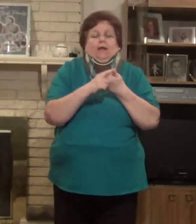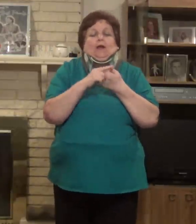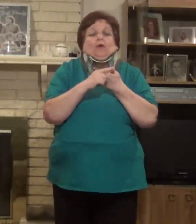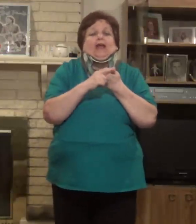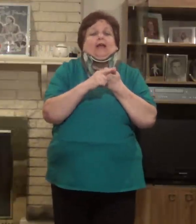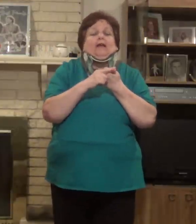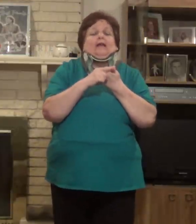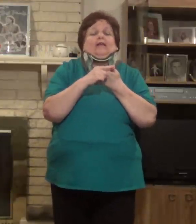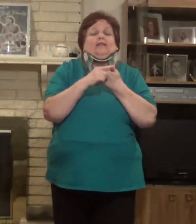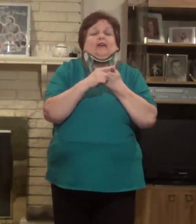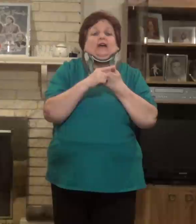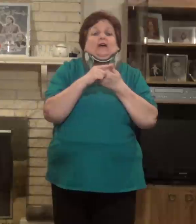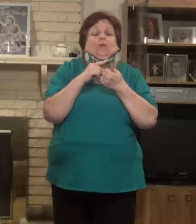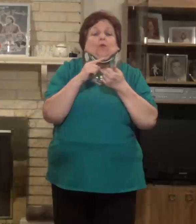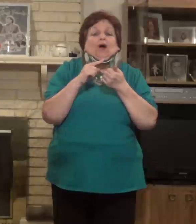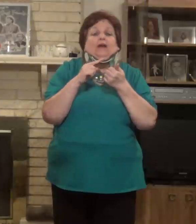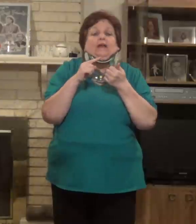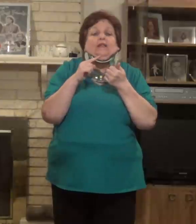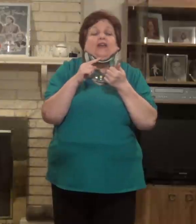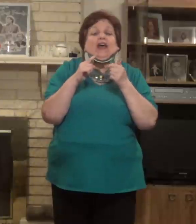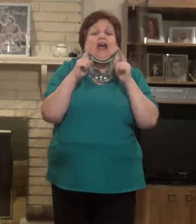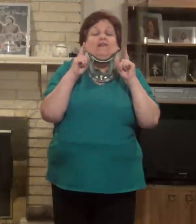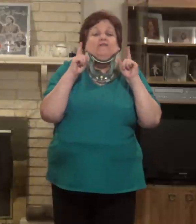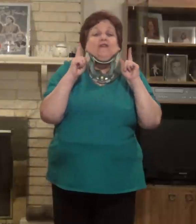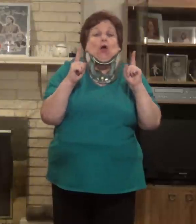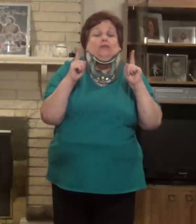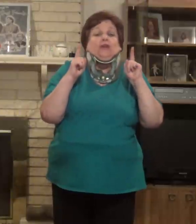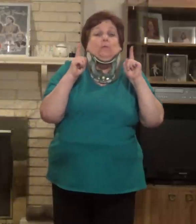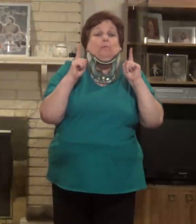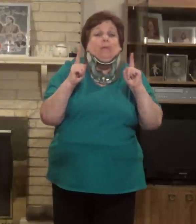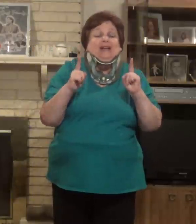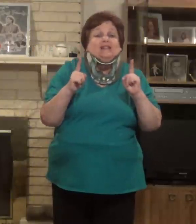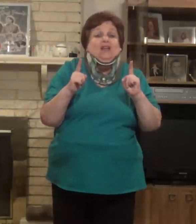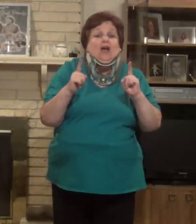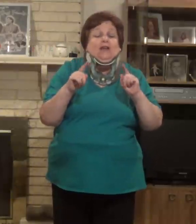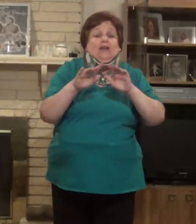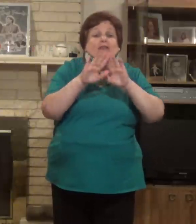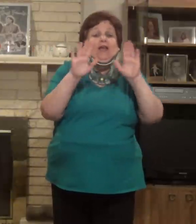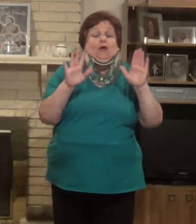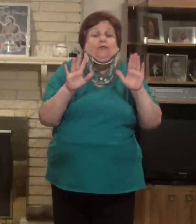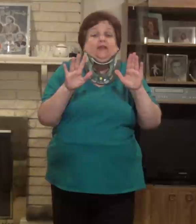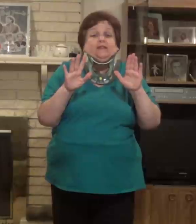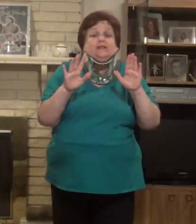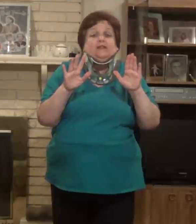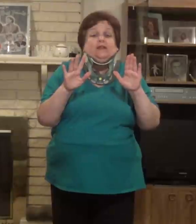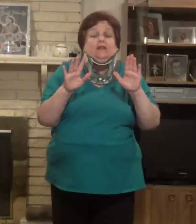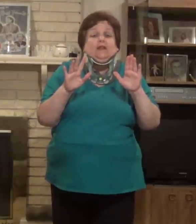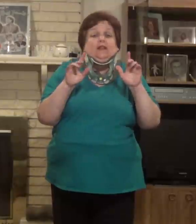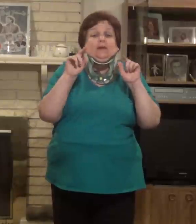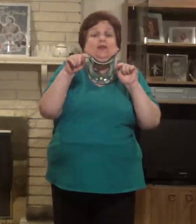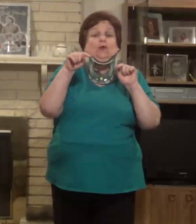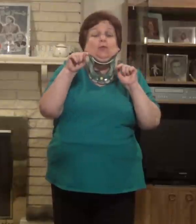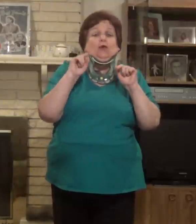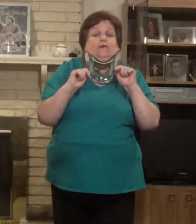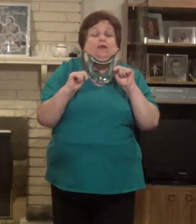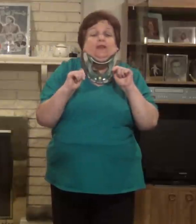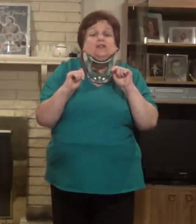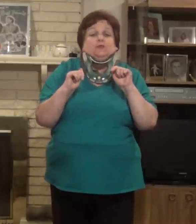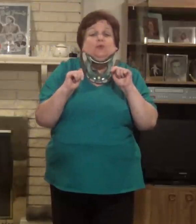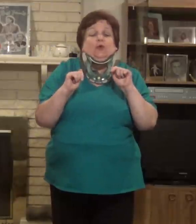Okay. The one that I felt the best on and the healthiest, and let me know below if you can guess which one